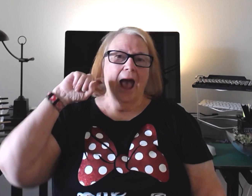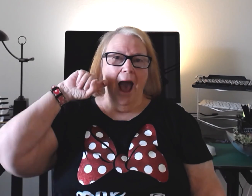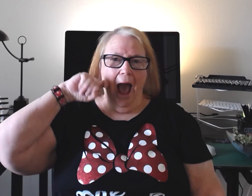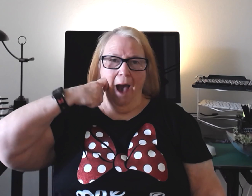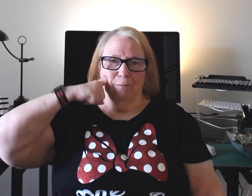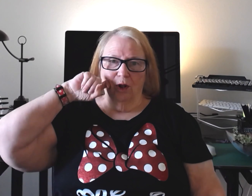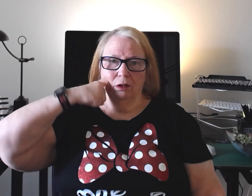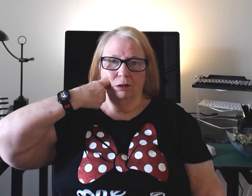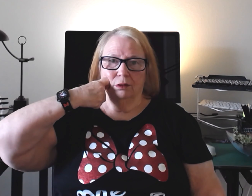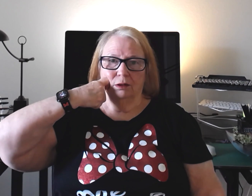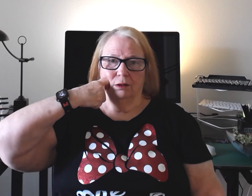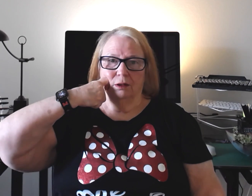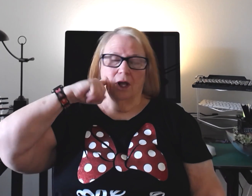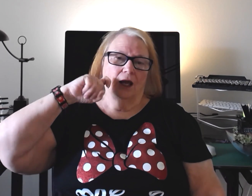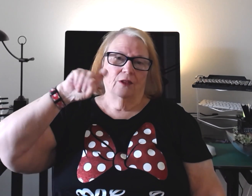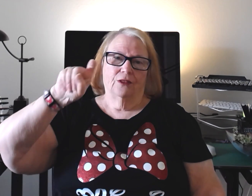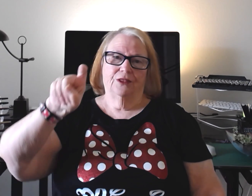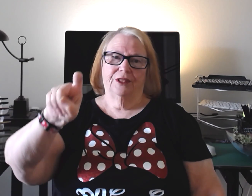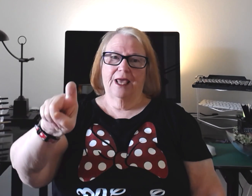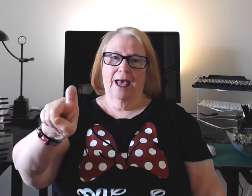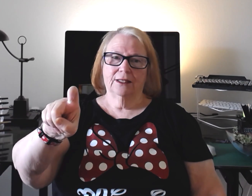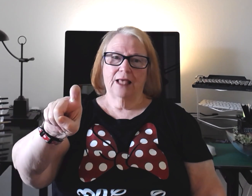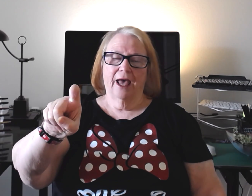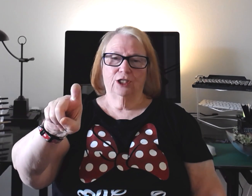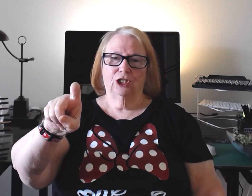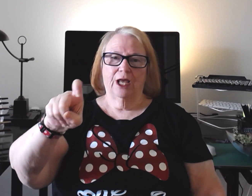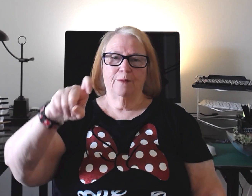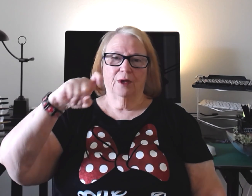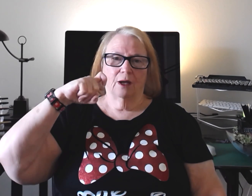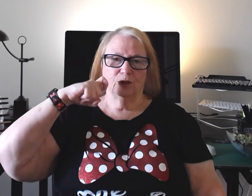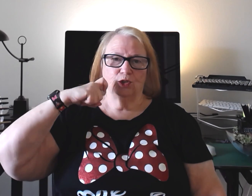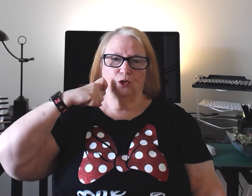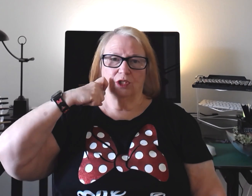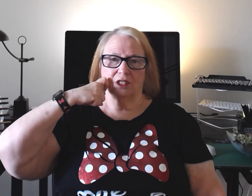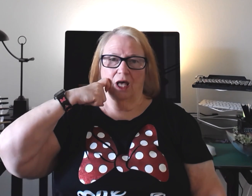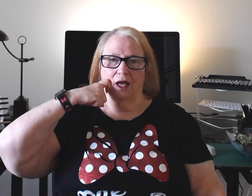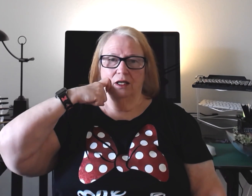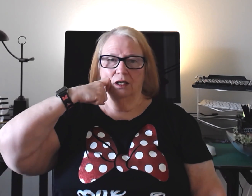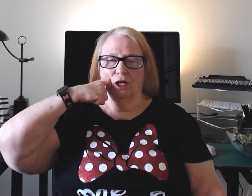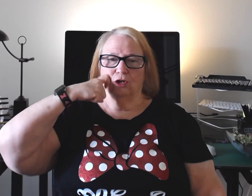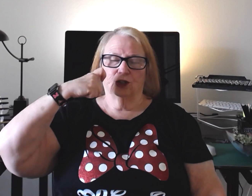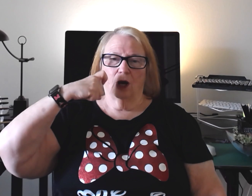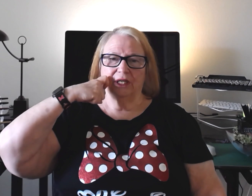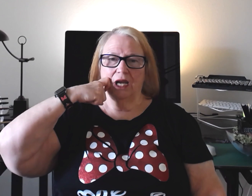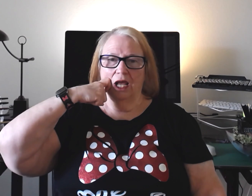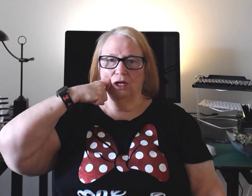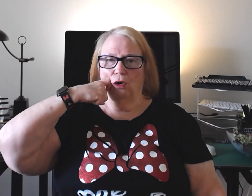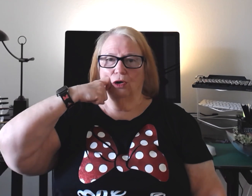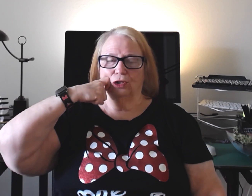Apple. The X handshape comes to the side. Your dominant hand on your